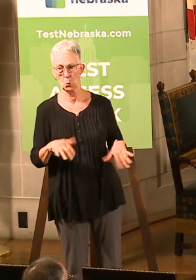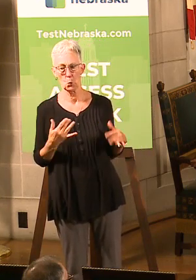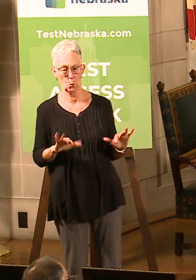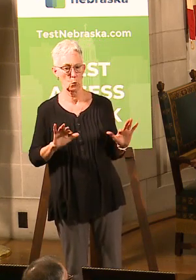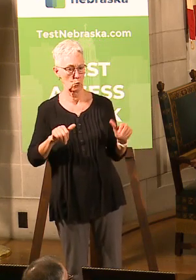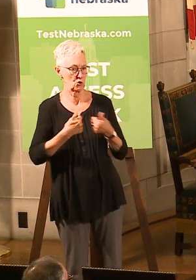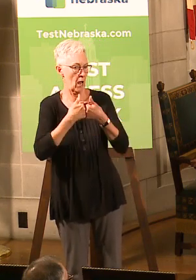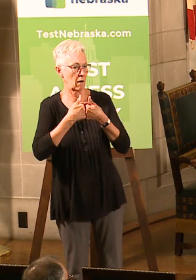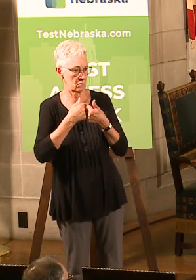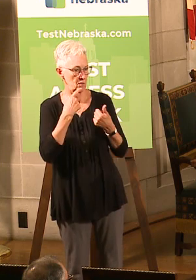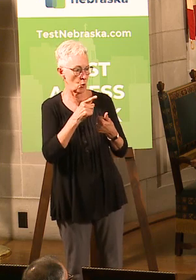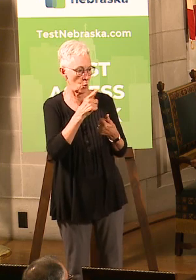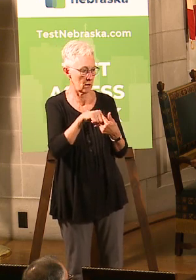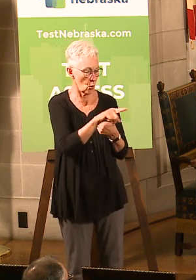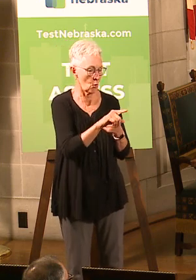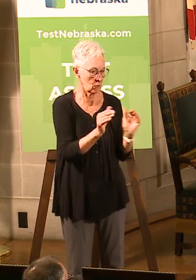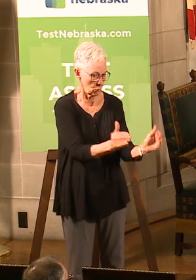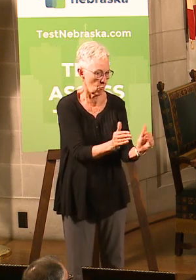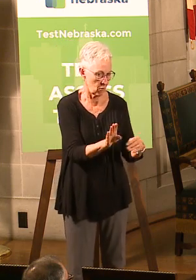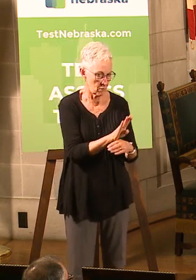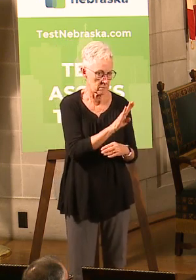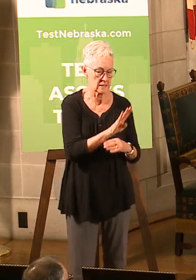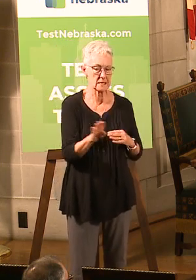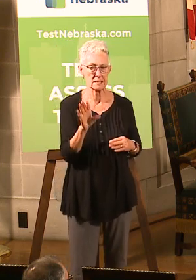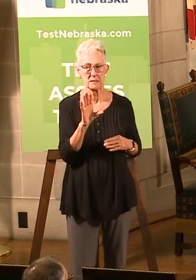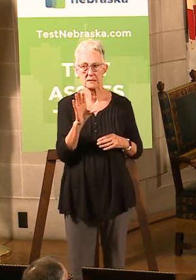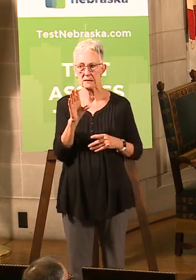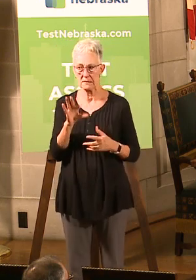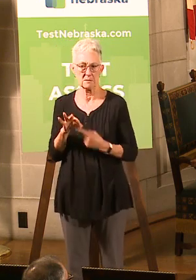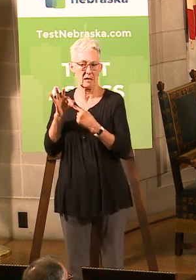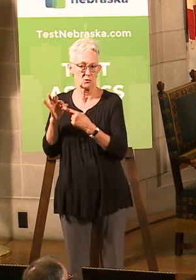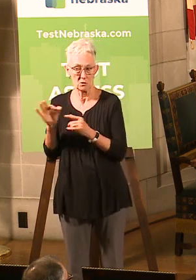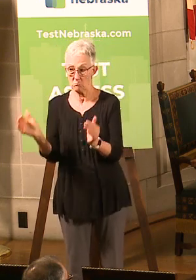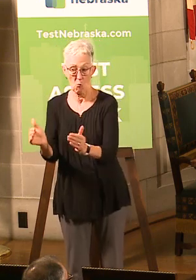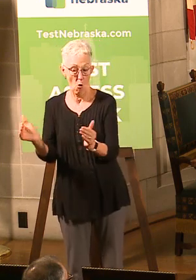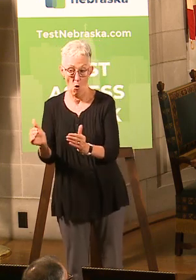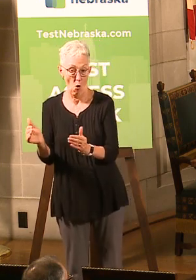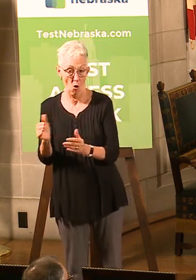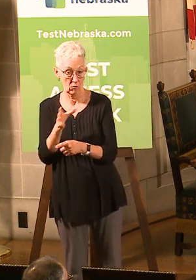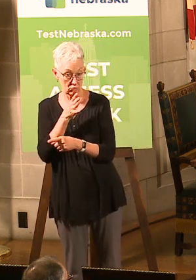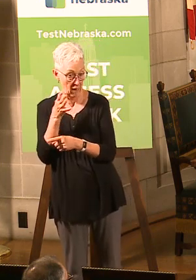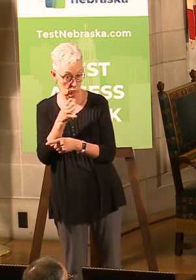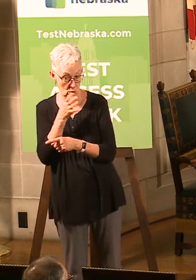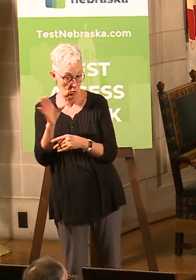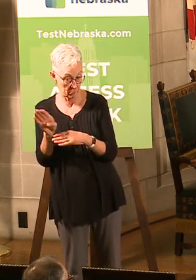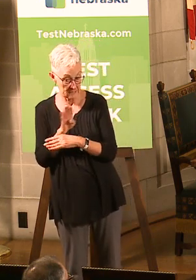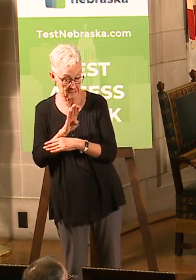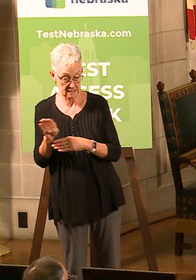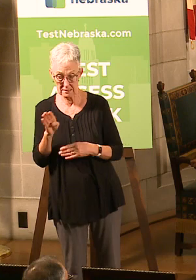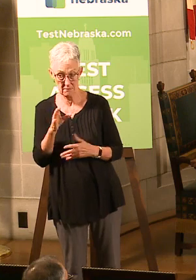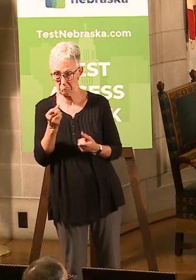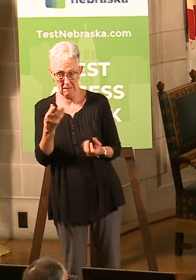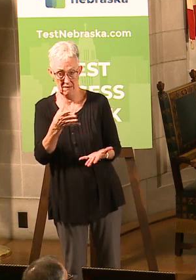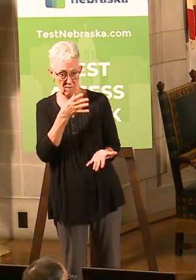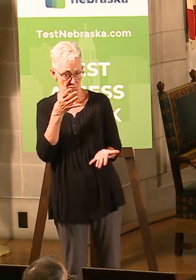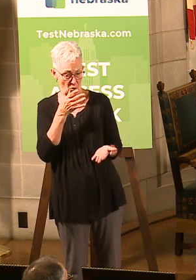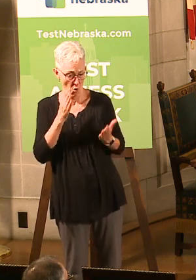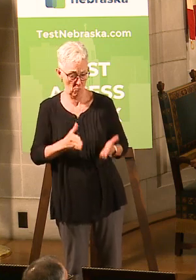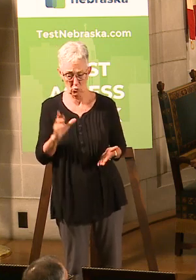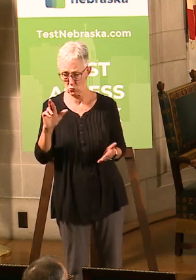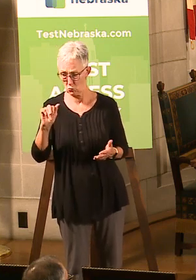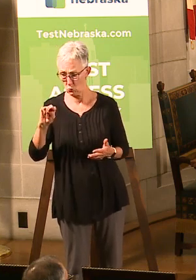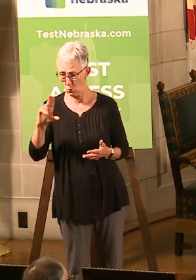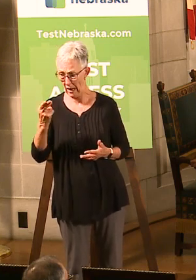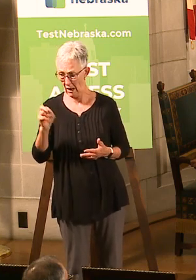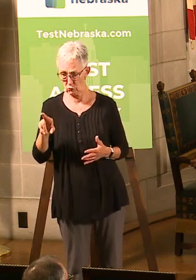small businesses, the ones that were highly impacted that had to shut down. Our farmers and ranchers have all been impacted. So the